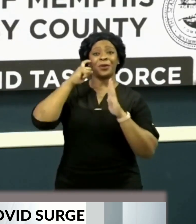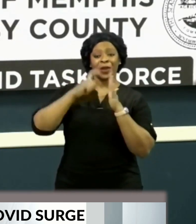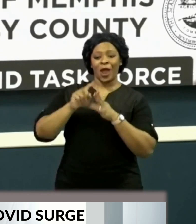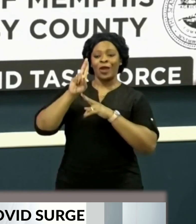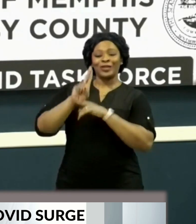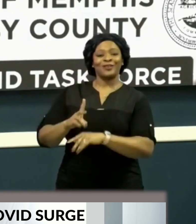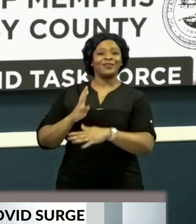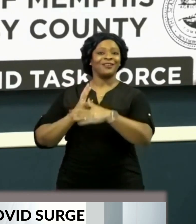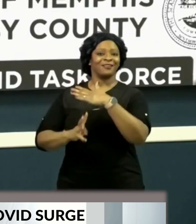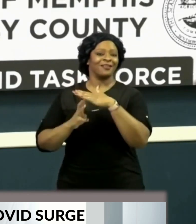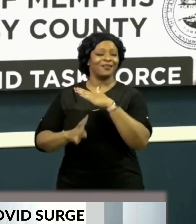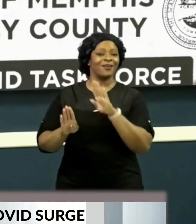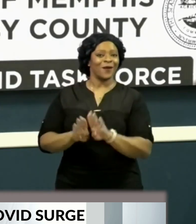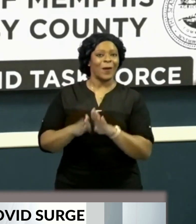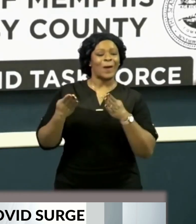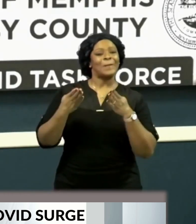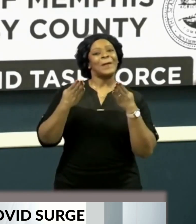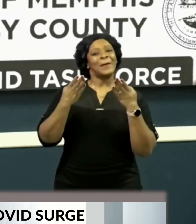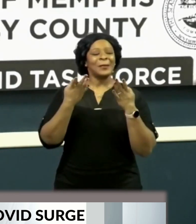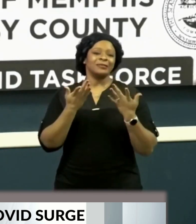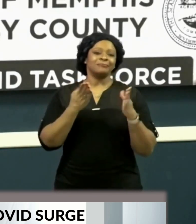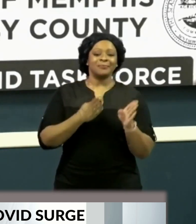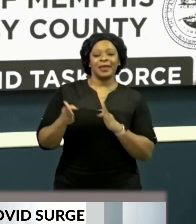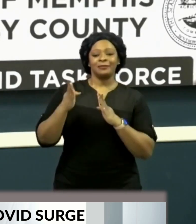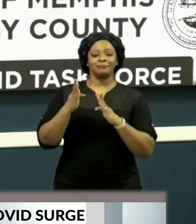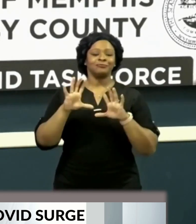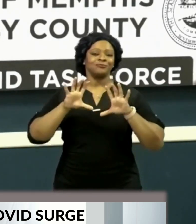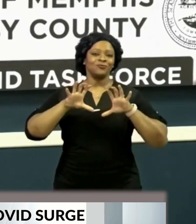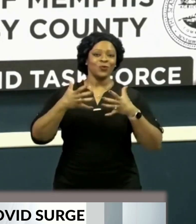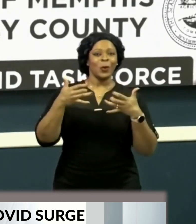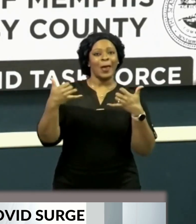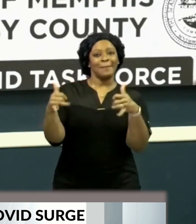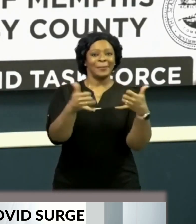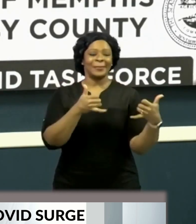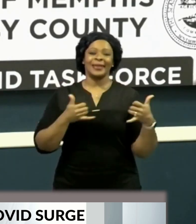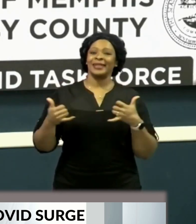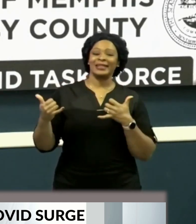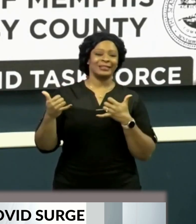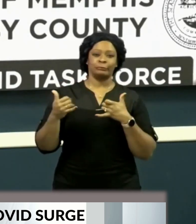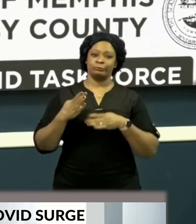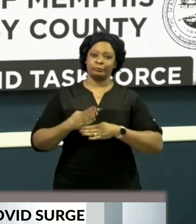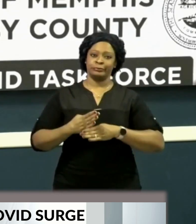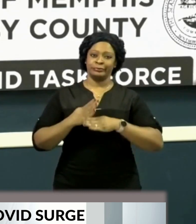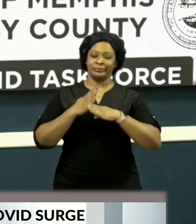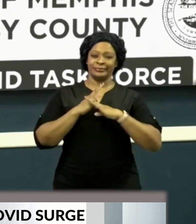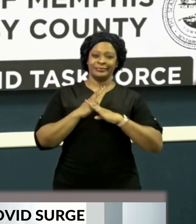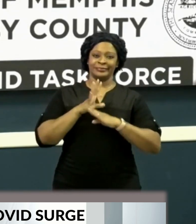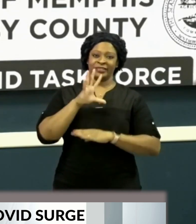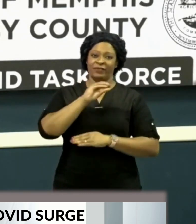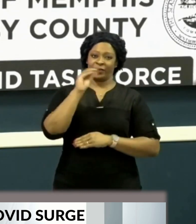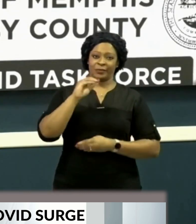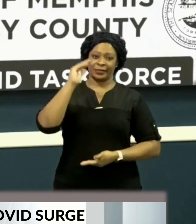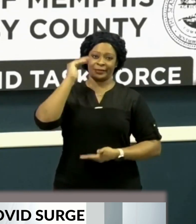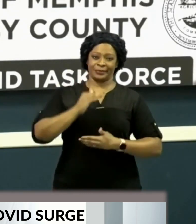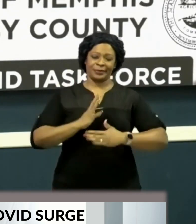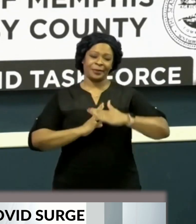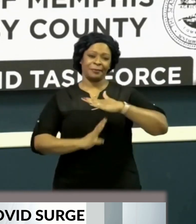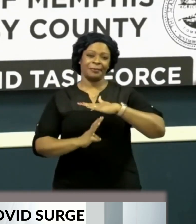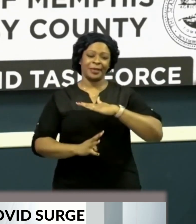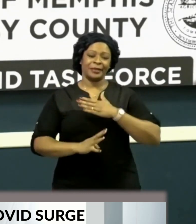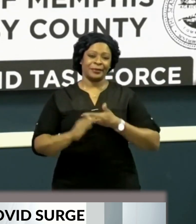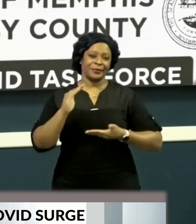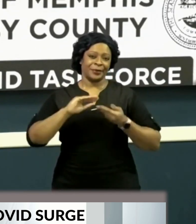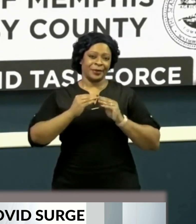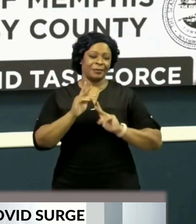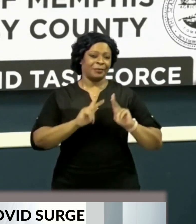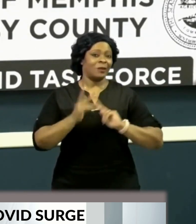used to where we had open plan, you could just show up as a group and play. We're having to restrict that to about 50% capacity. And